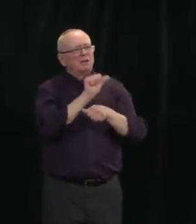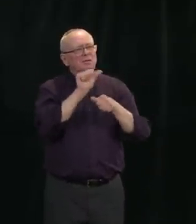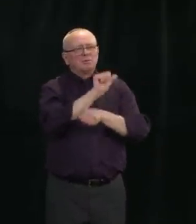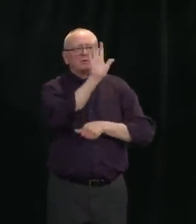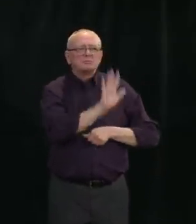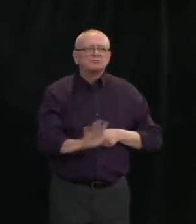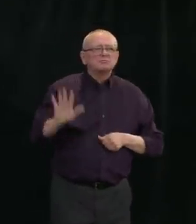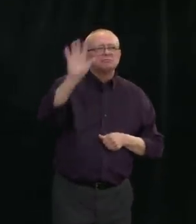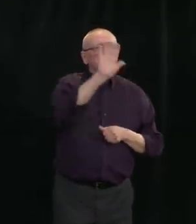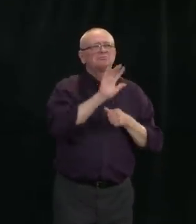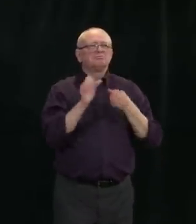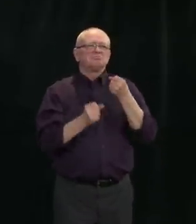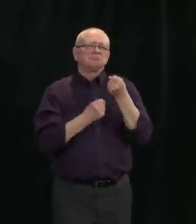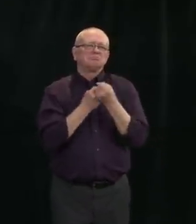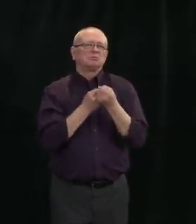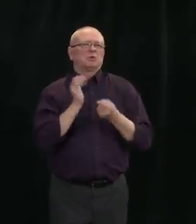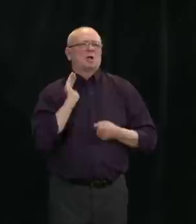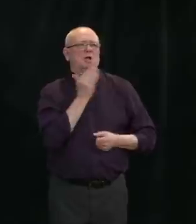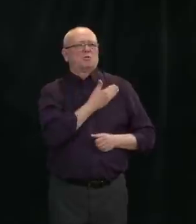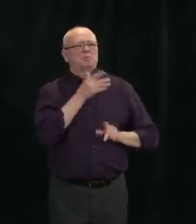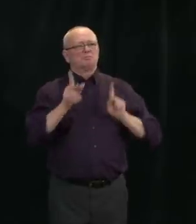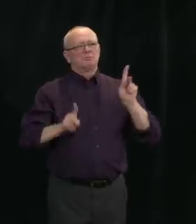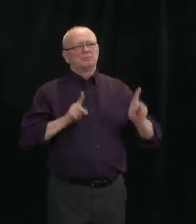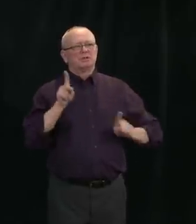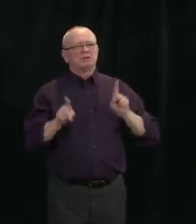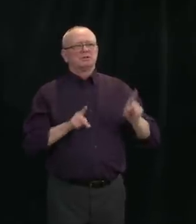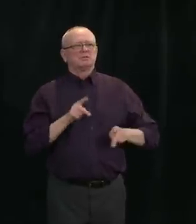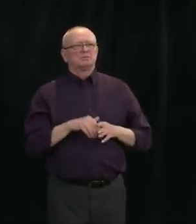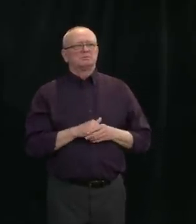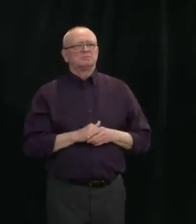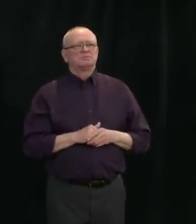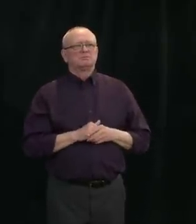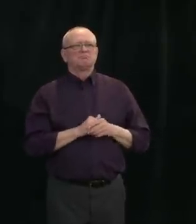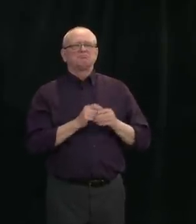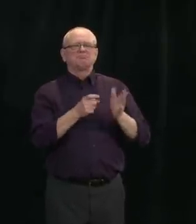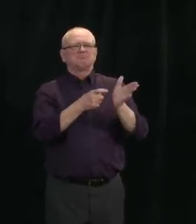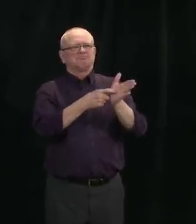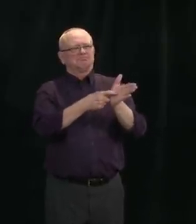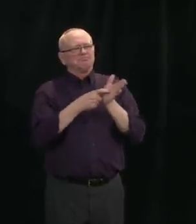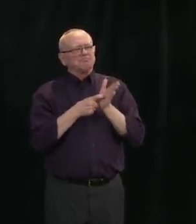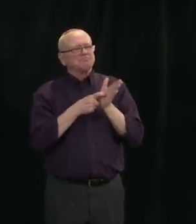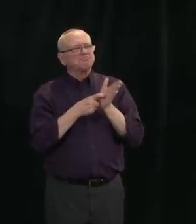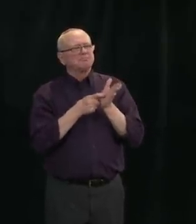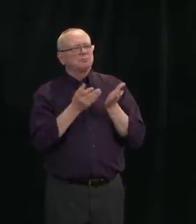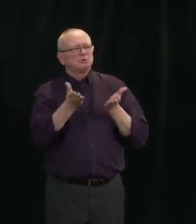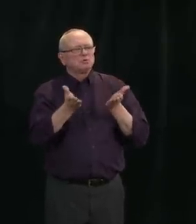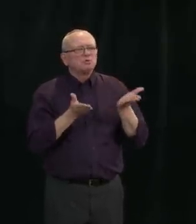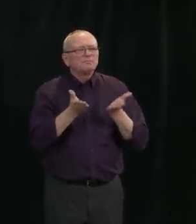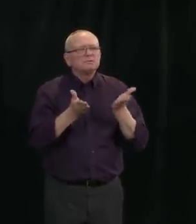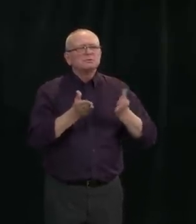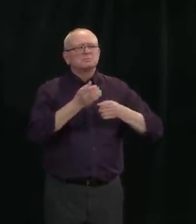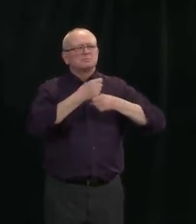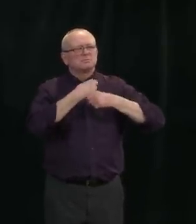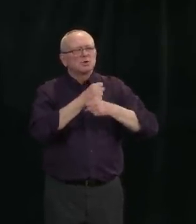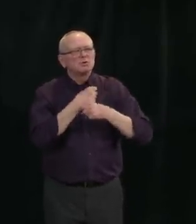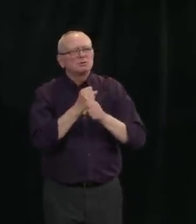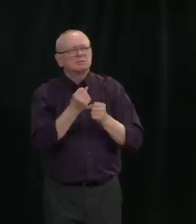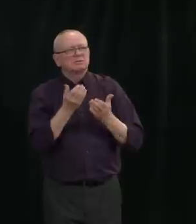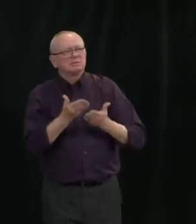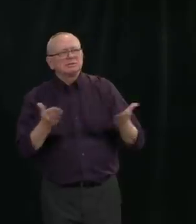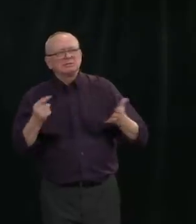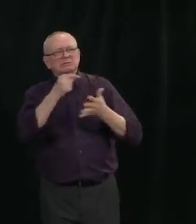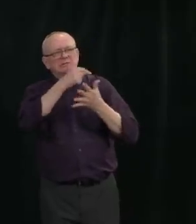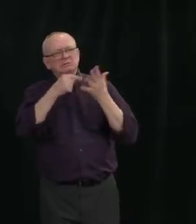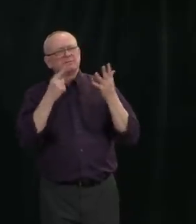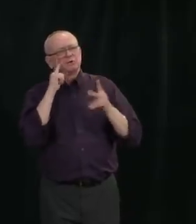demand for critical product and services and to keep Albertans safe. And like the Premier,